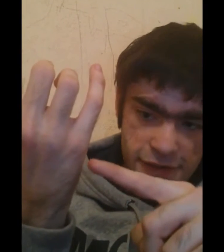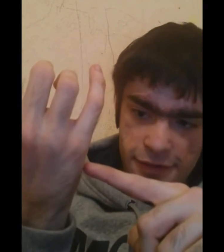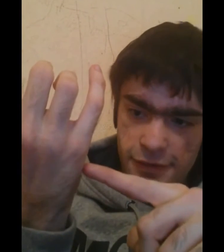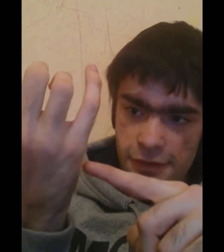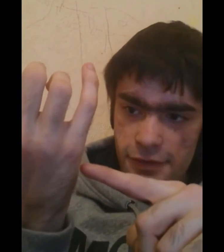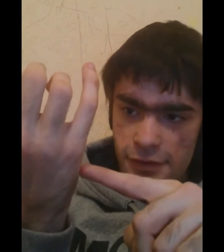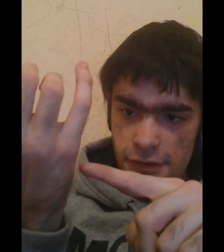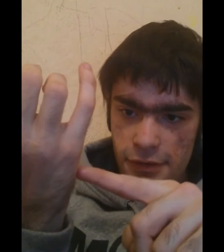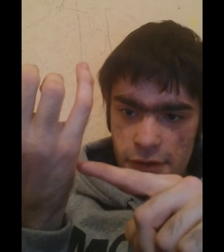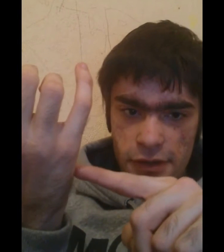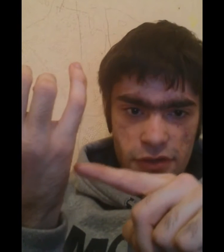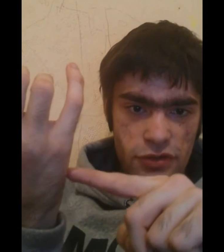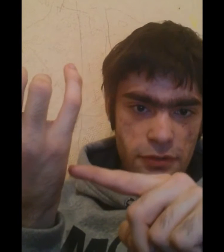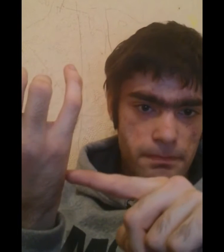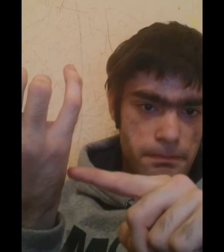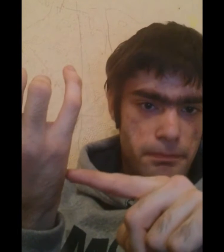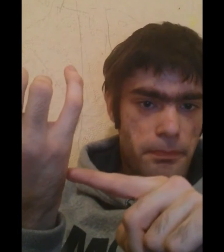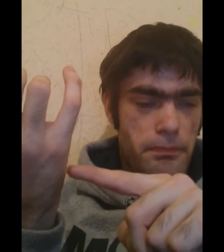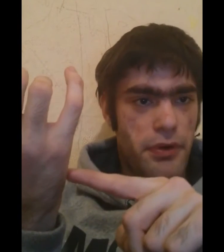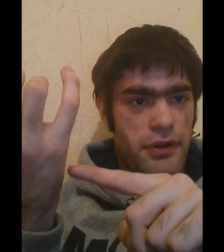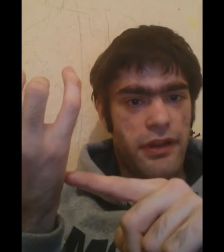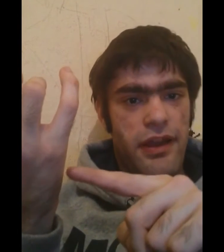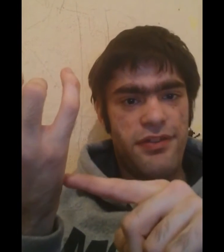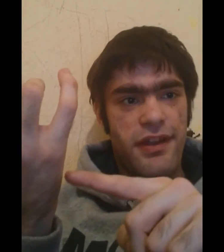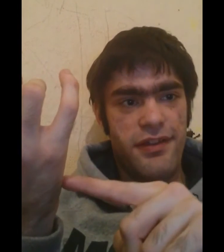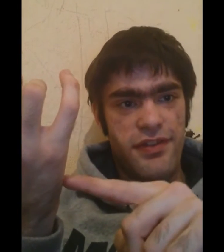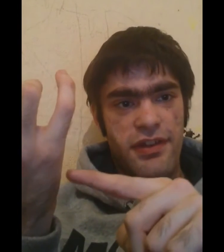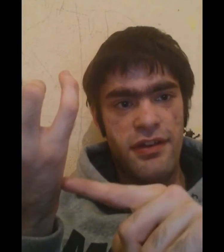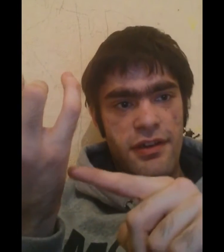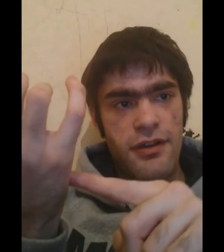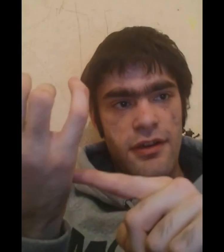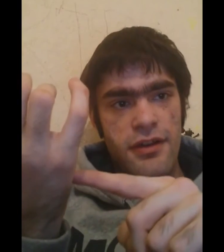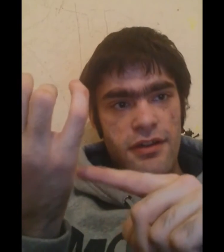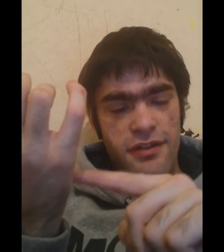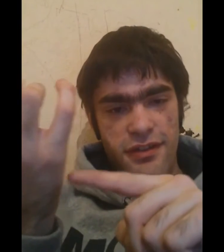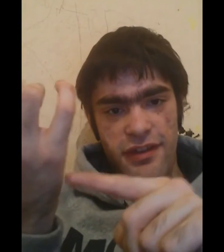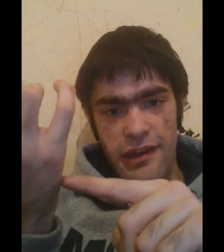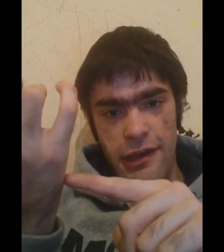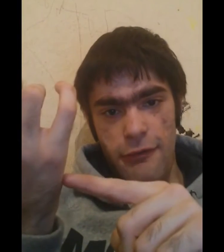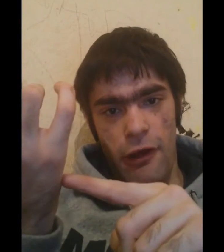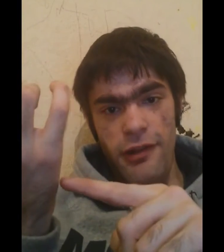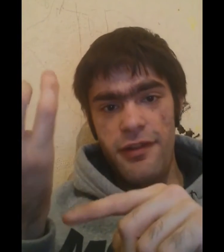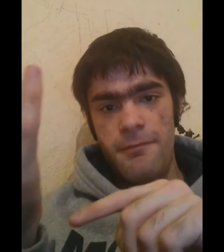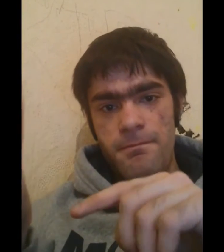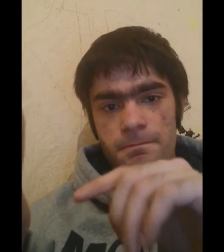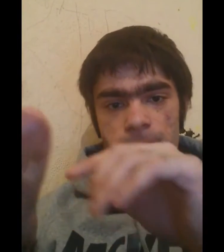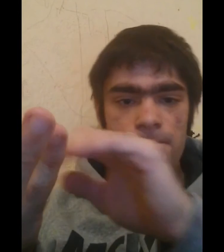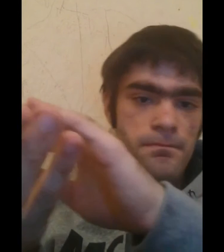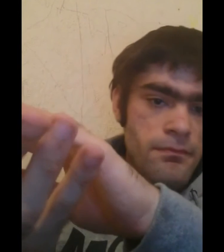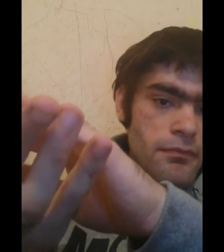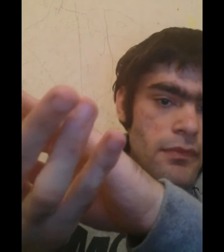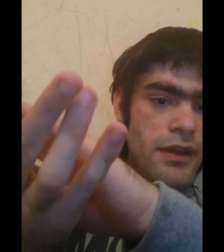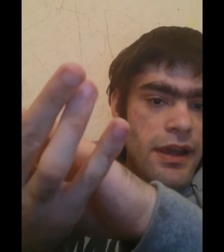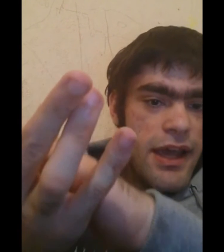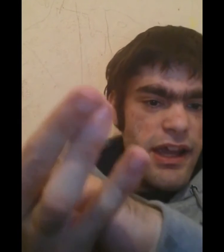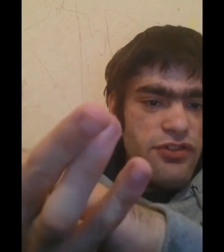you point where that's that's T right H